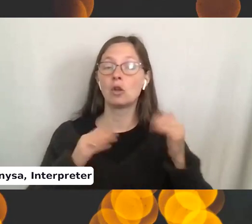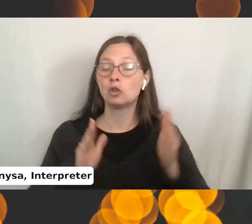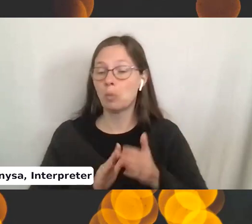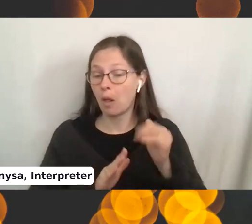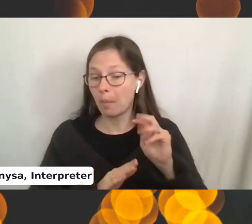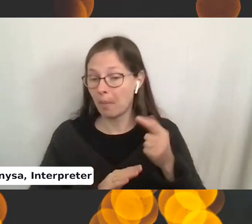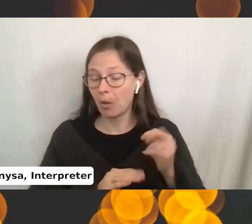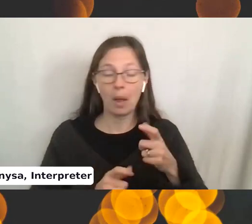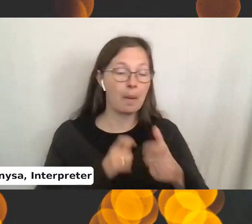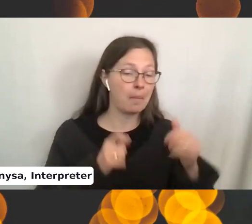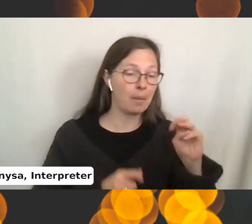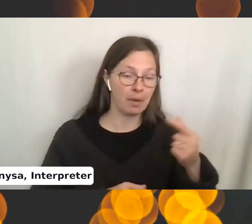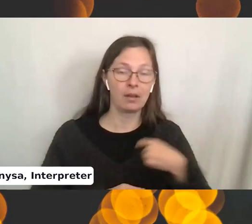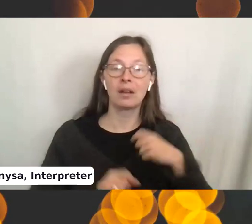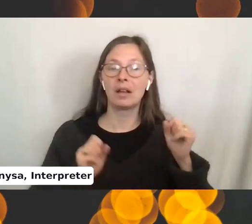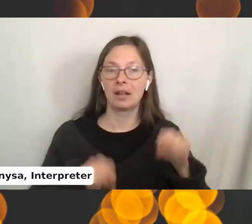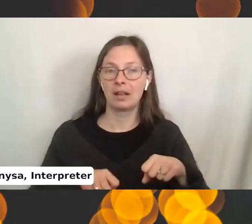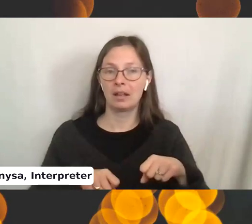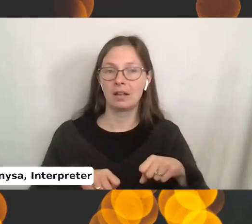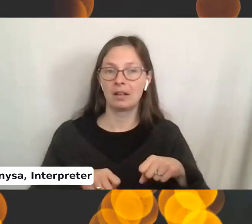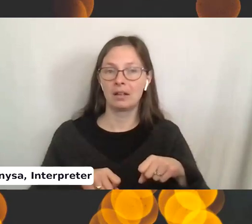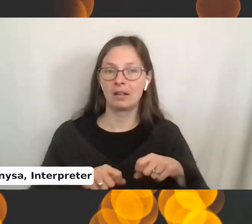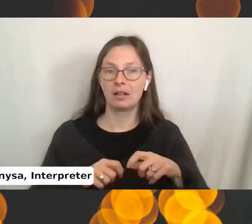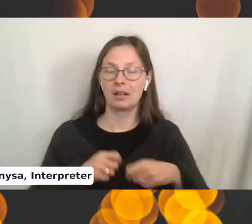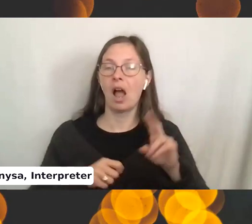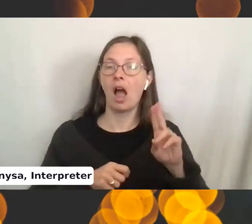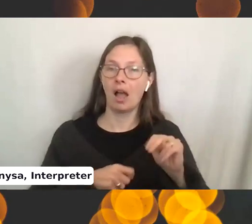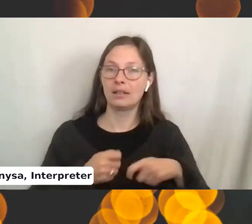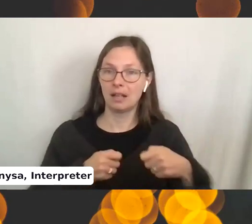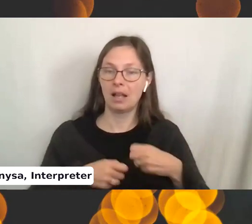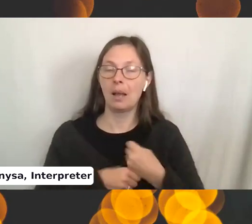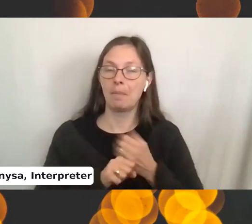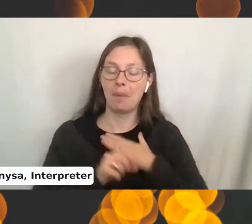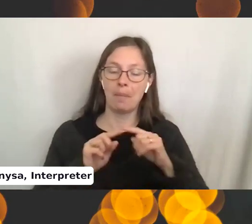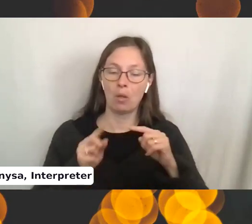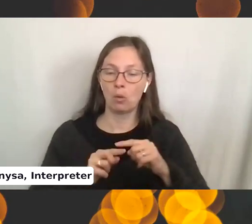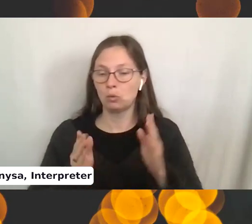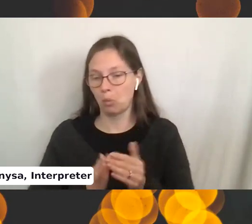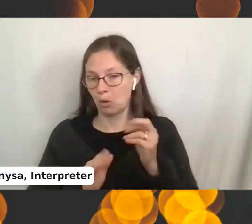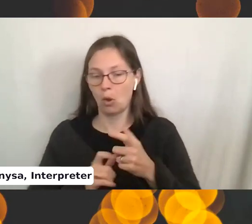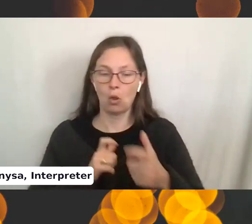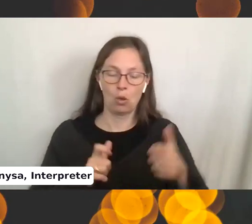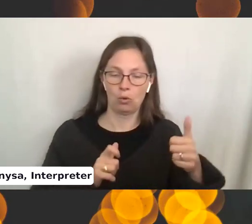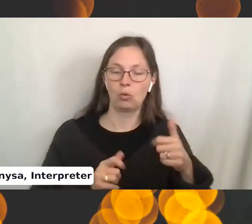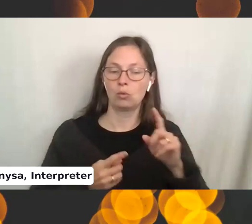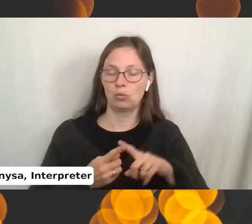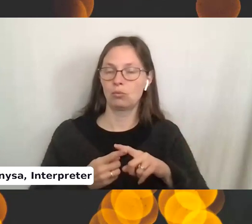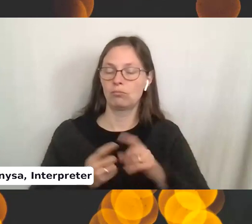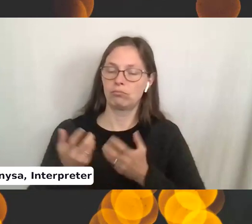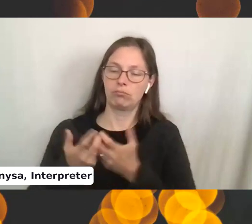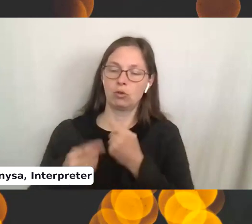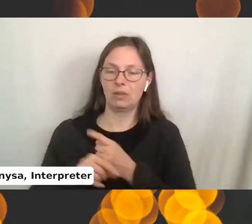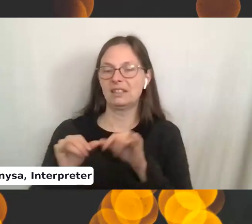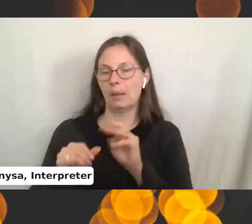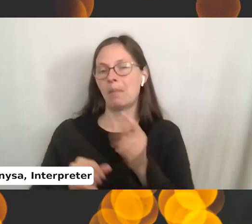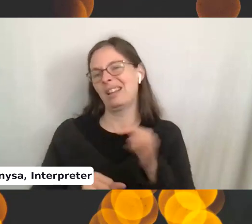or a bigger mug, I can untie this and make the loop smaller or longer to accommodate the size of the mug if